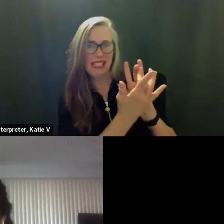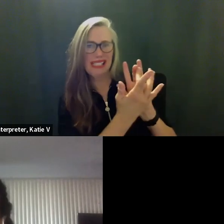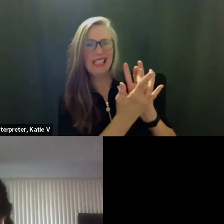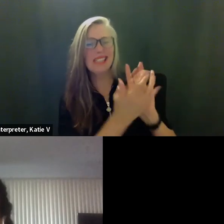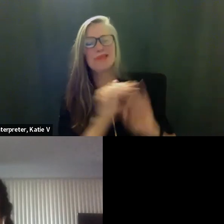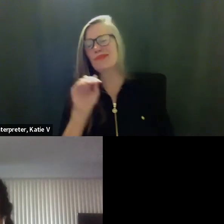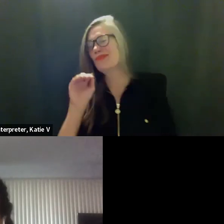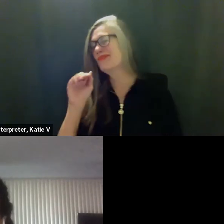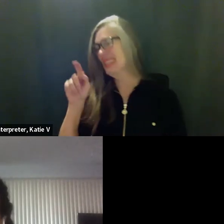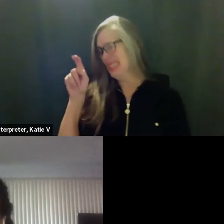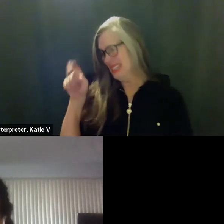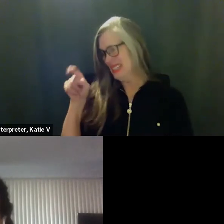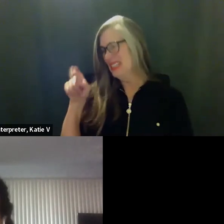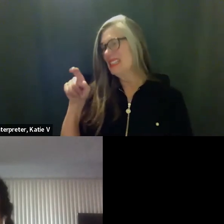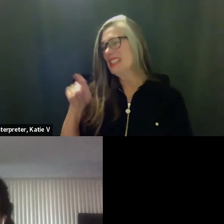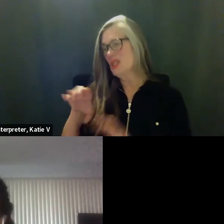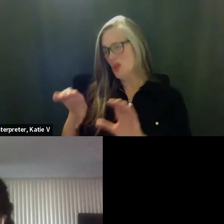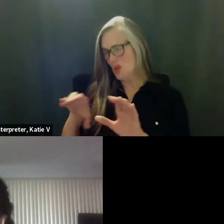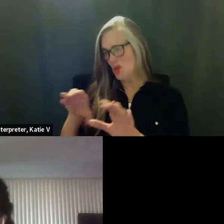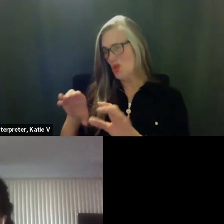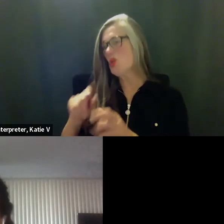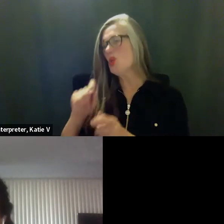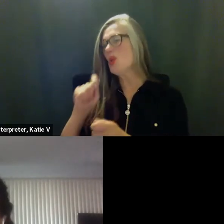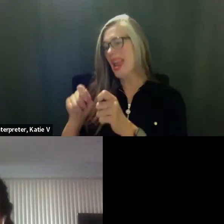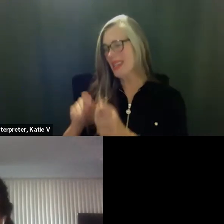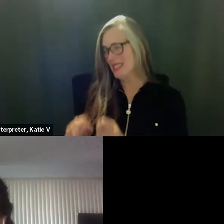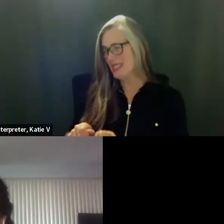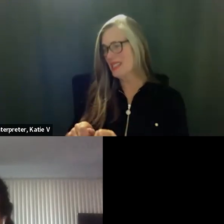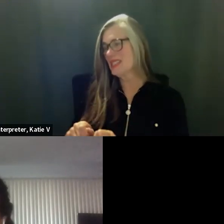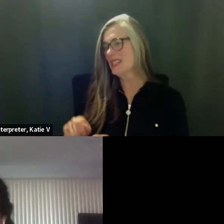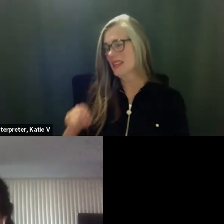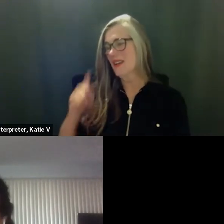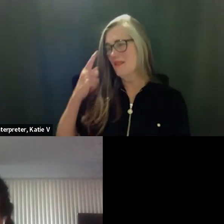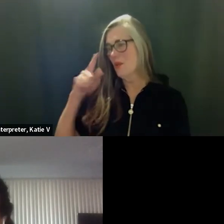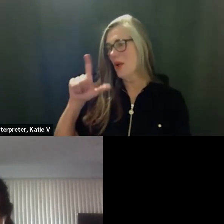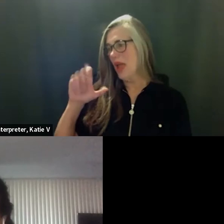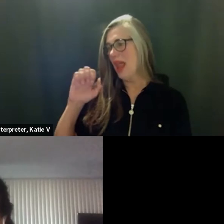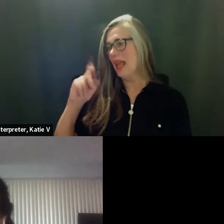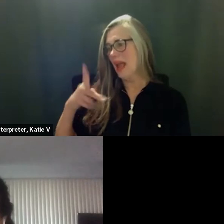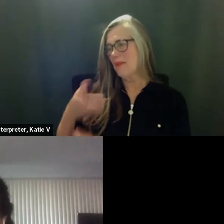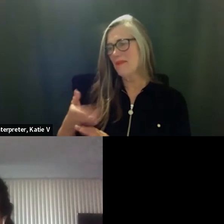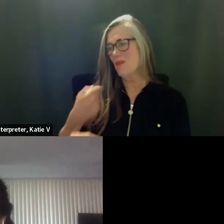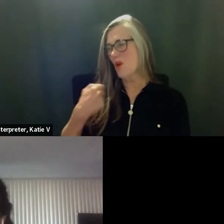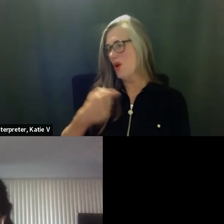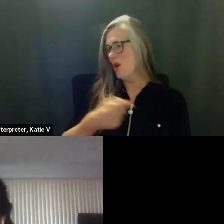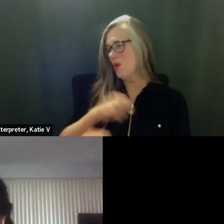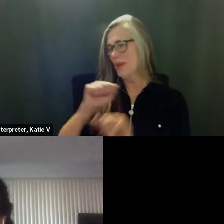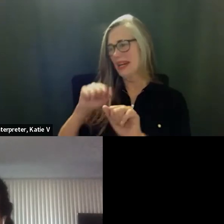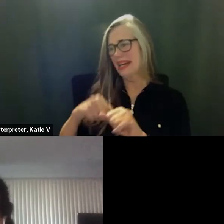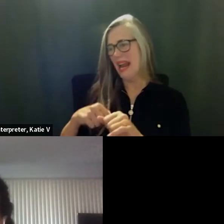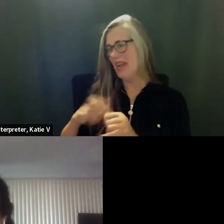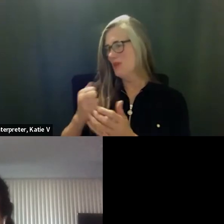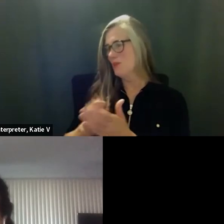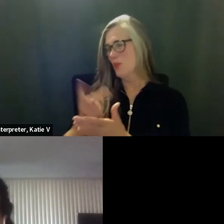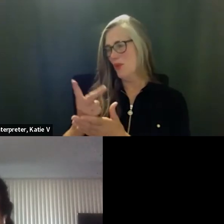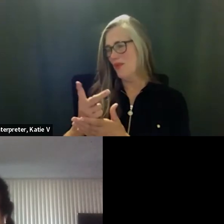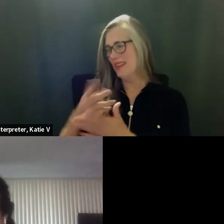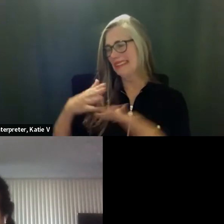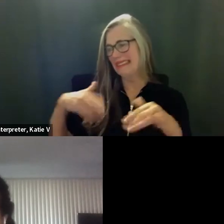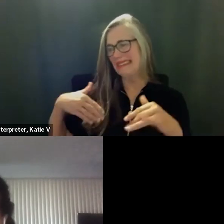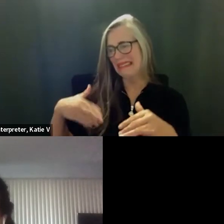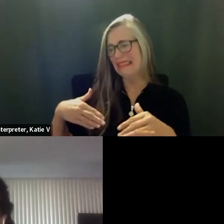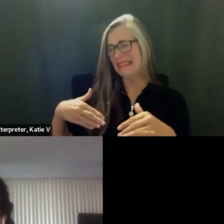that we needed to do some necessary edits on our lcap before they can actually uh approve it